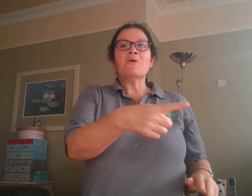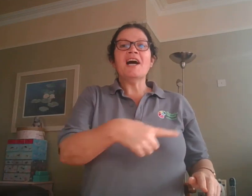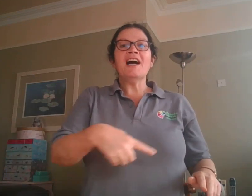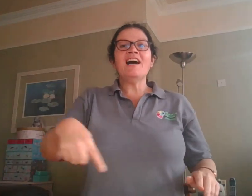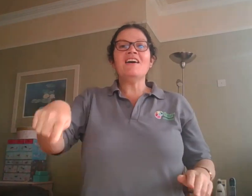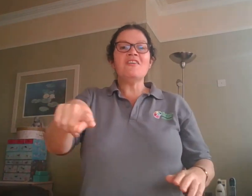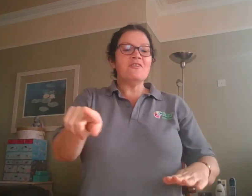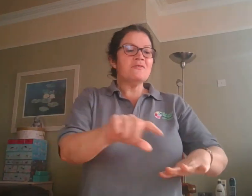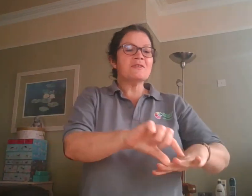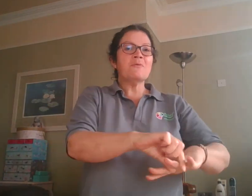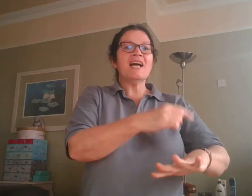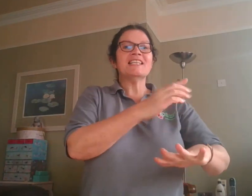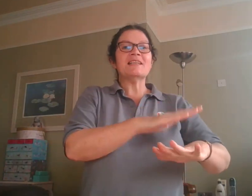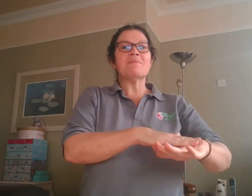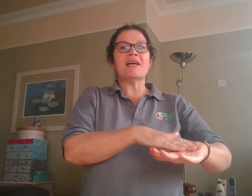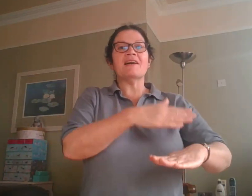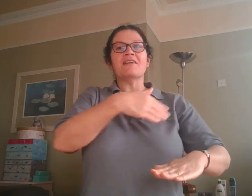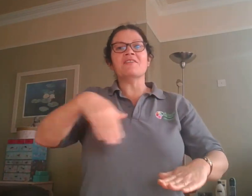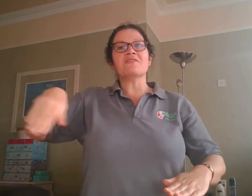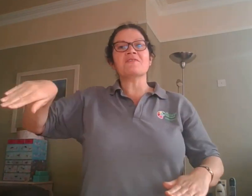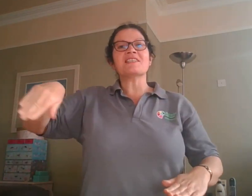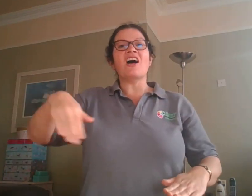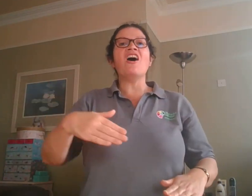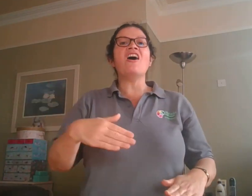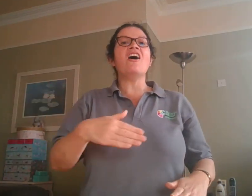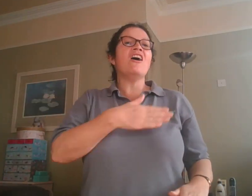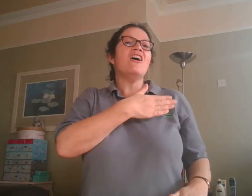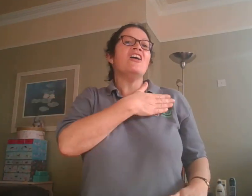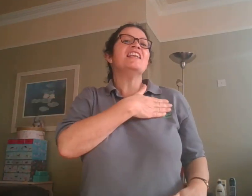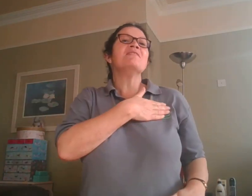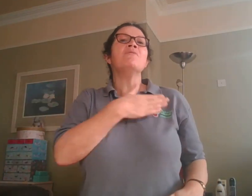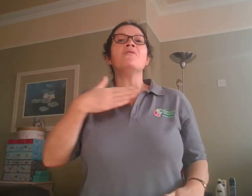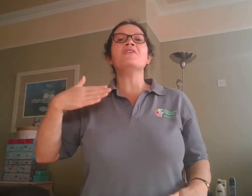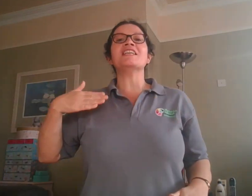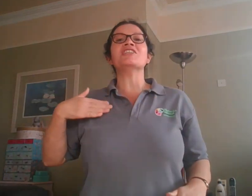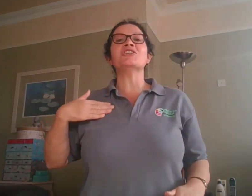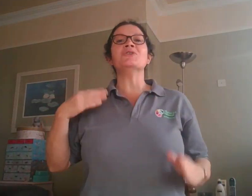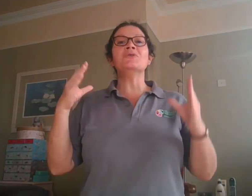worlds, wedding bells, early morning dew,